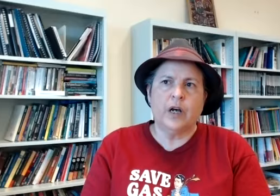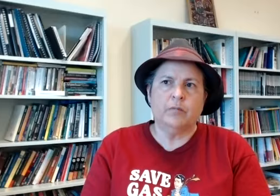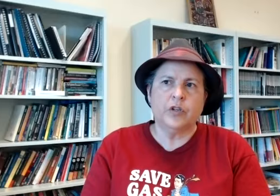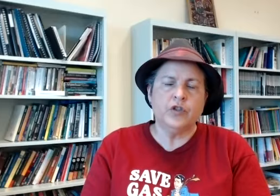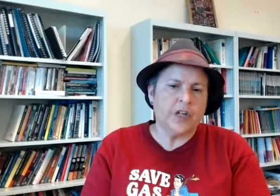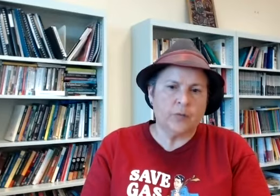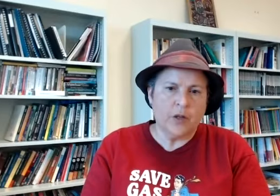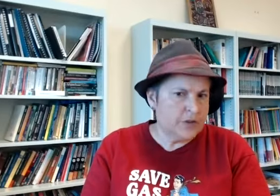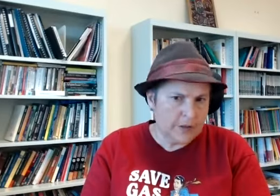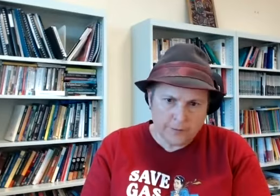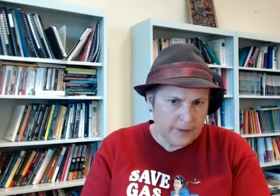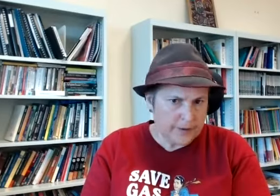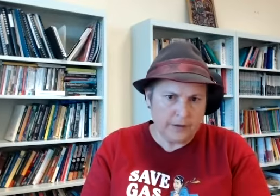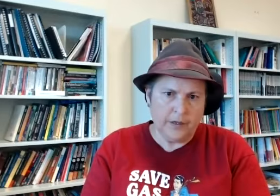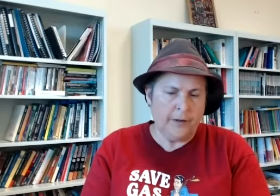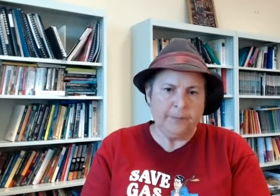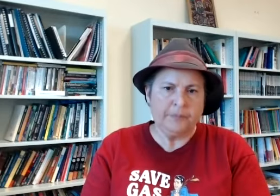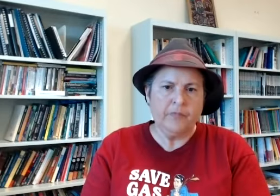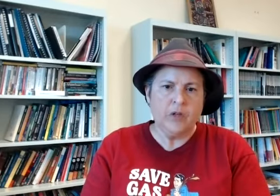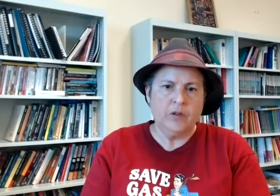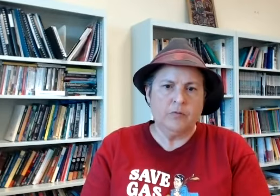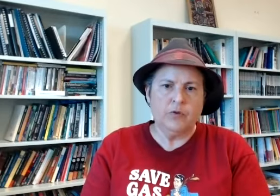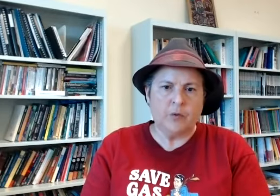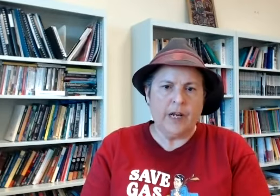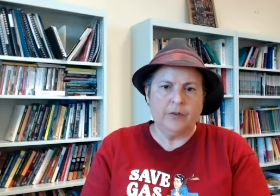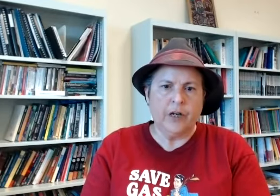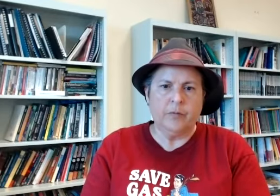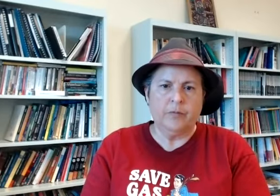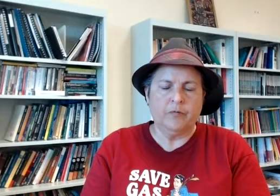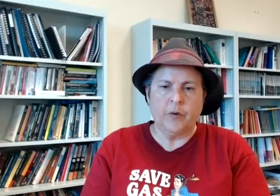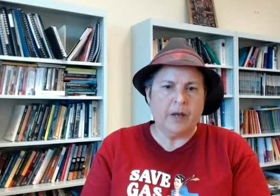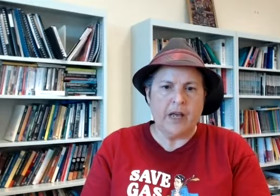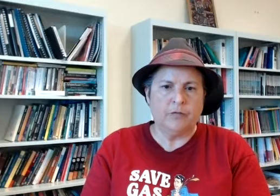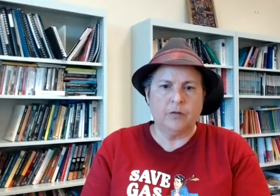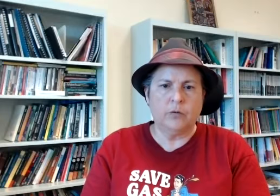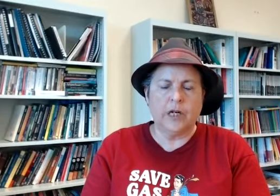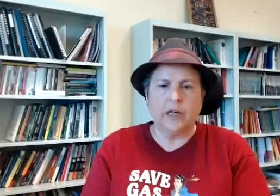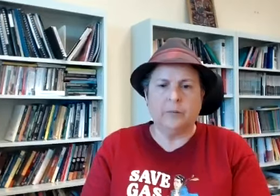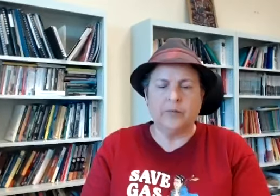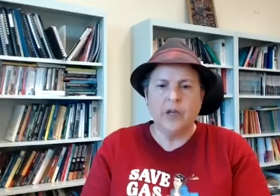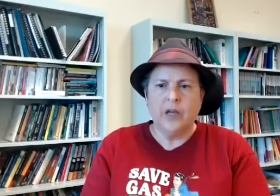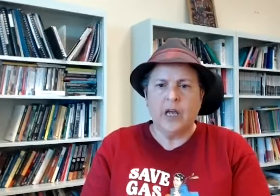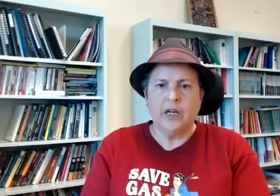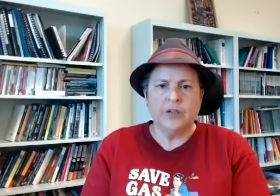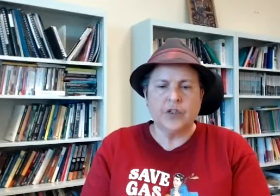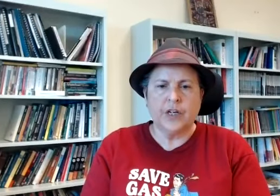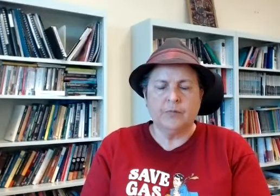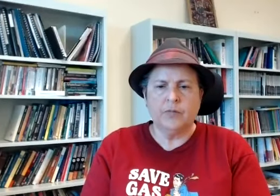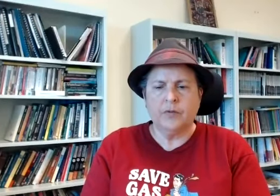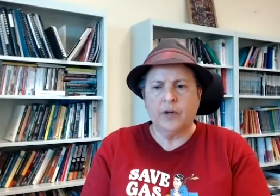the New South Wales Deaf Theatre um was around um very powerful um and um uh